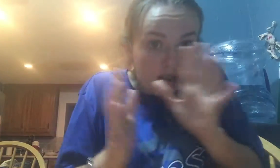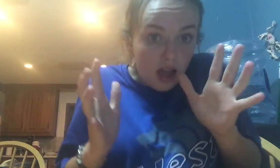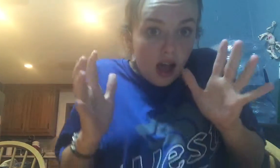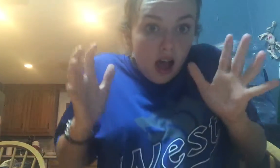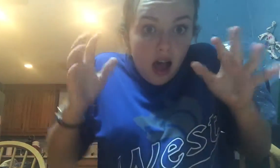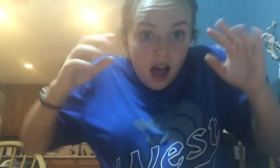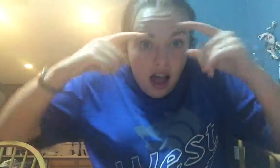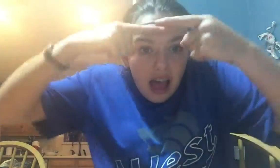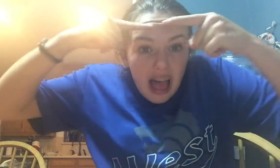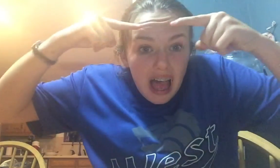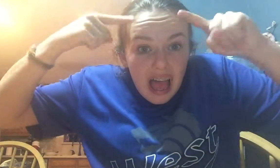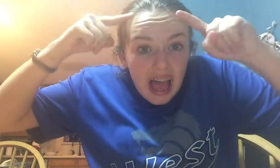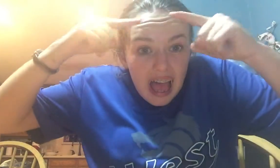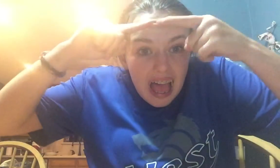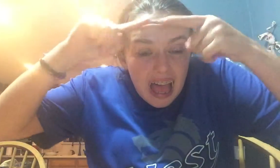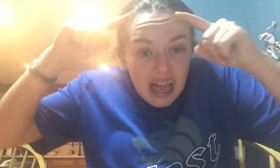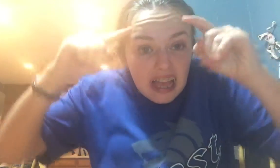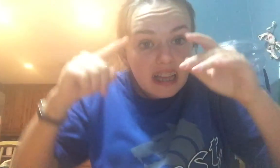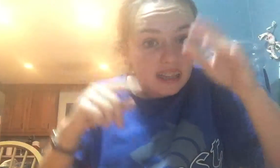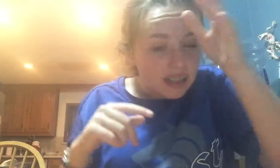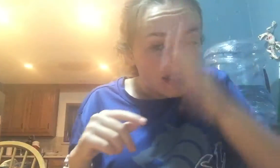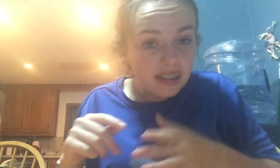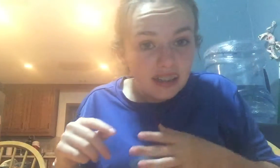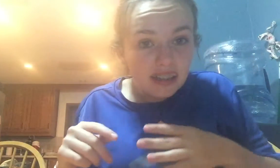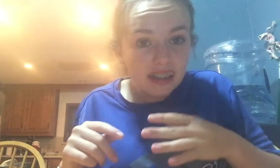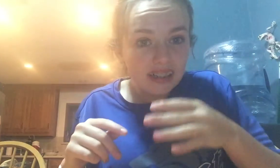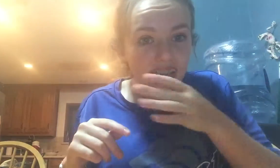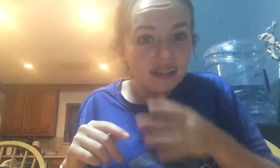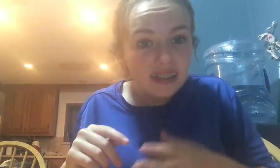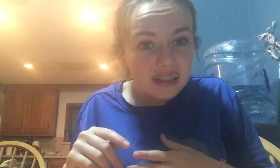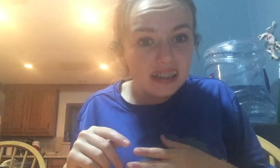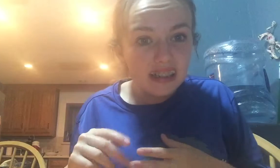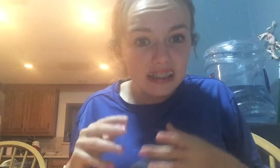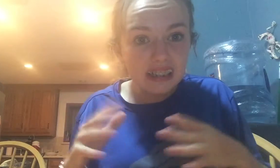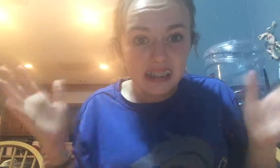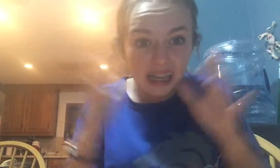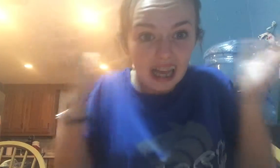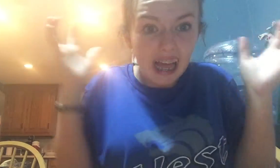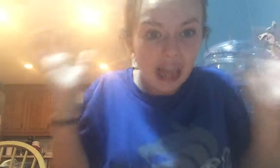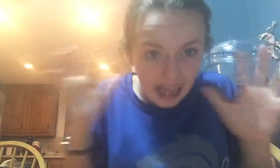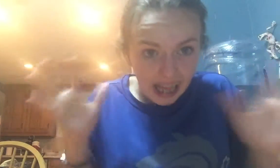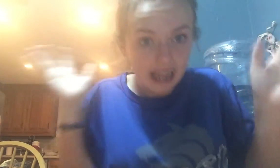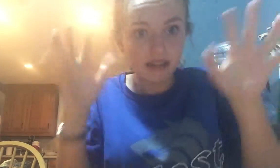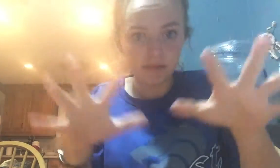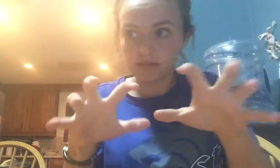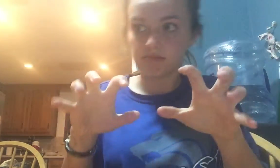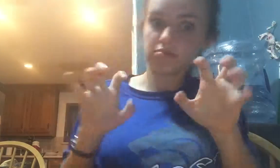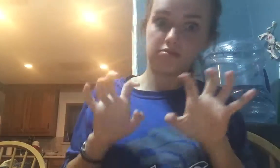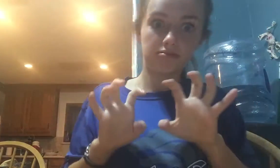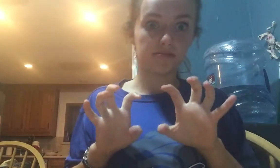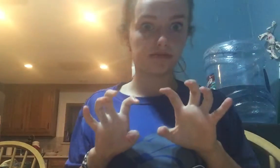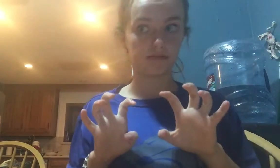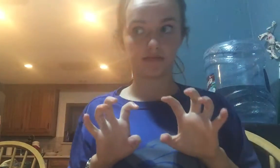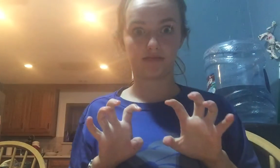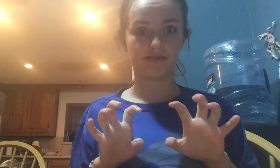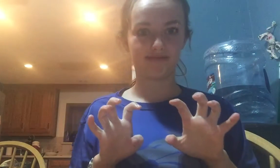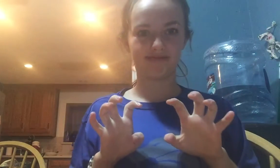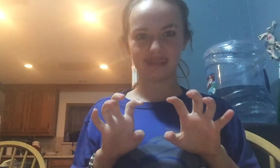oh, headache lady, headache lady. It's coming back down. So it was all greener. And we sat down in our desk, just like angels. And she walked back in.